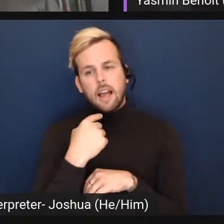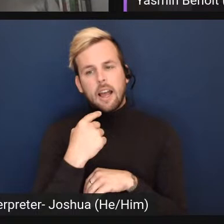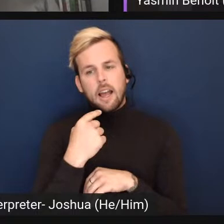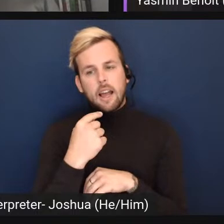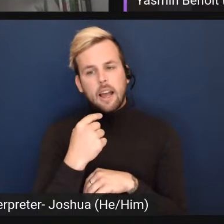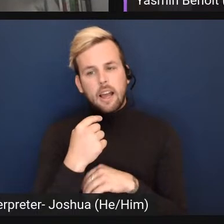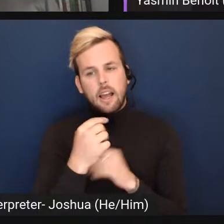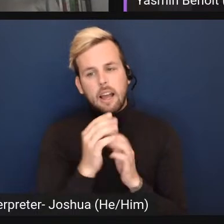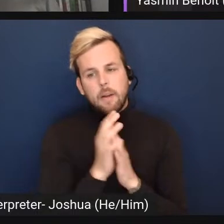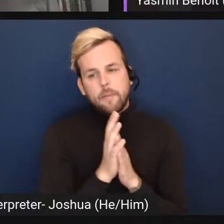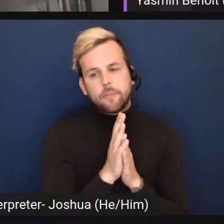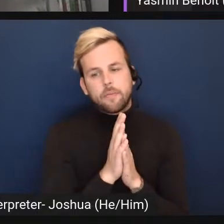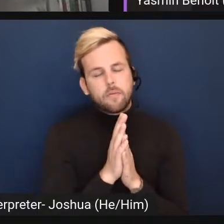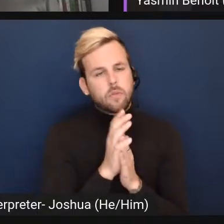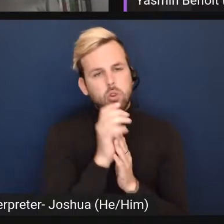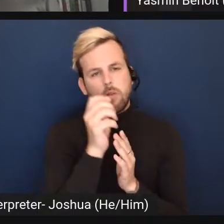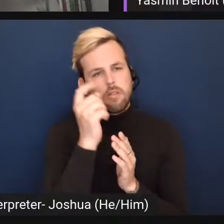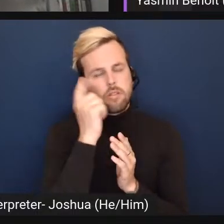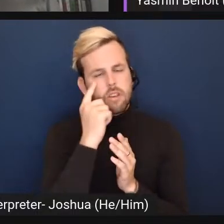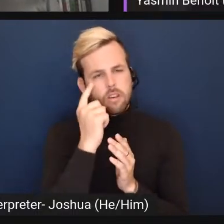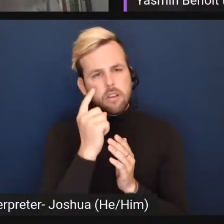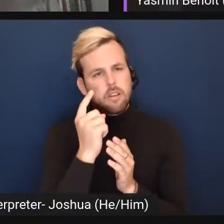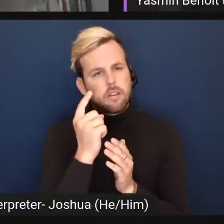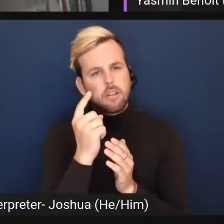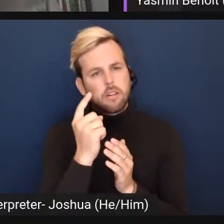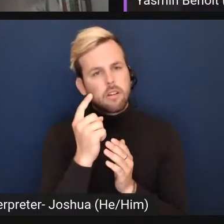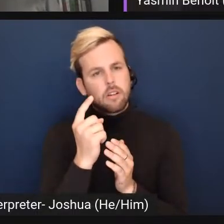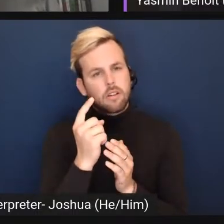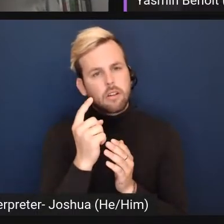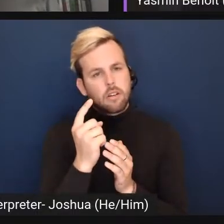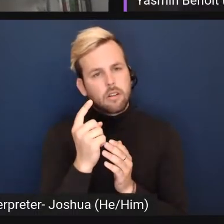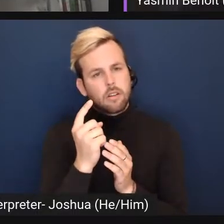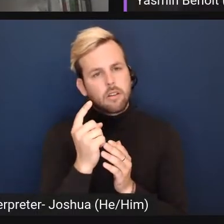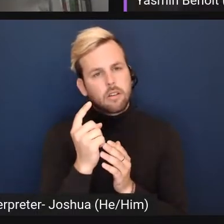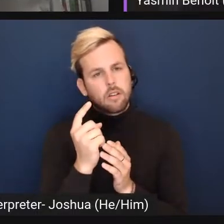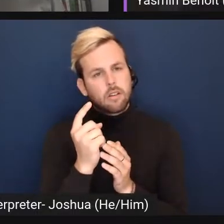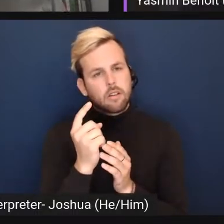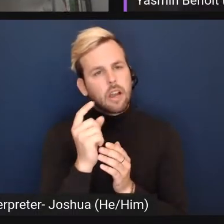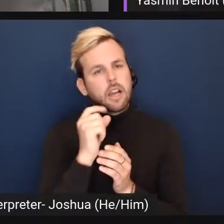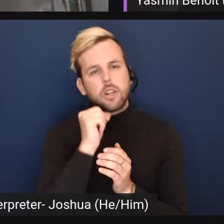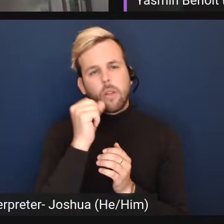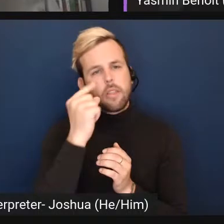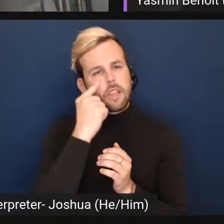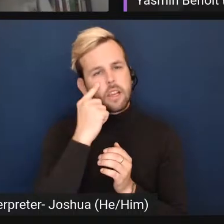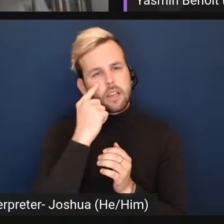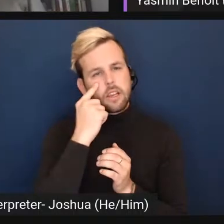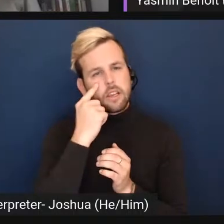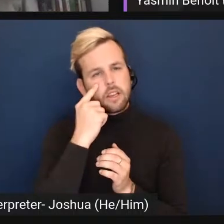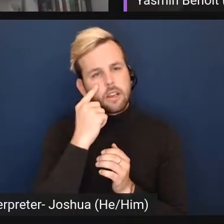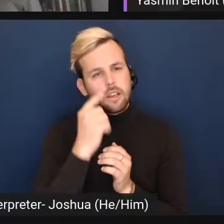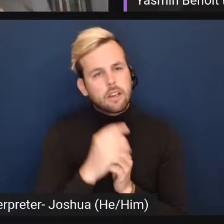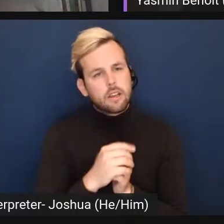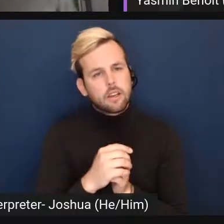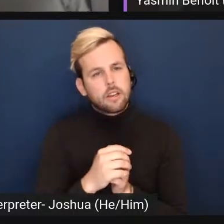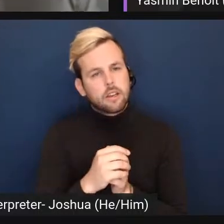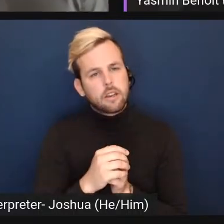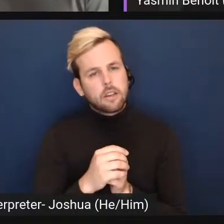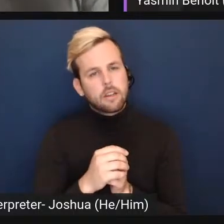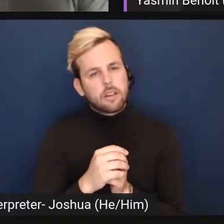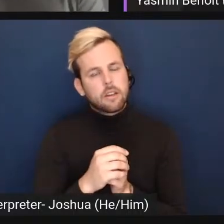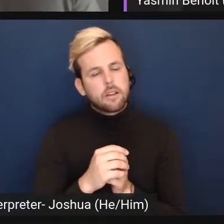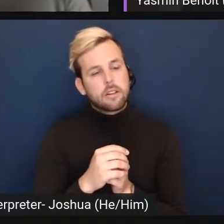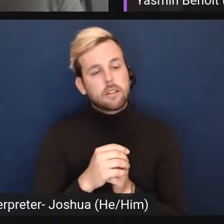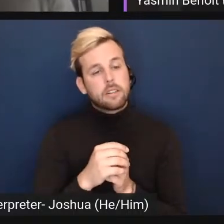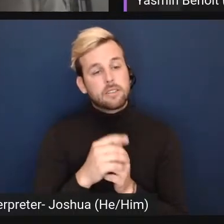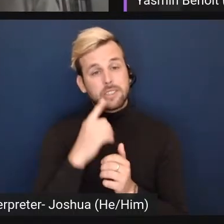imagine that um i don't think that naming that